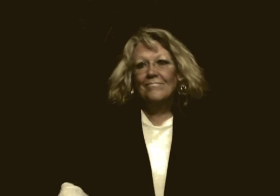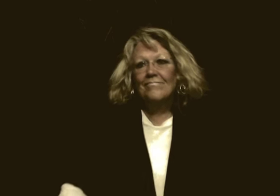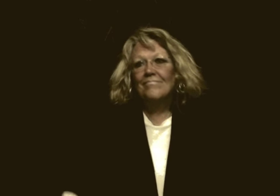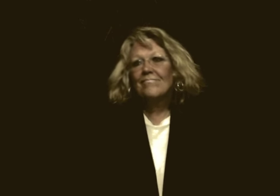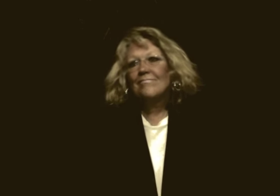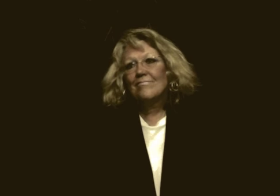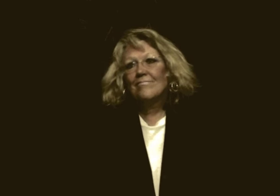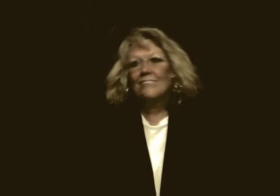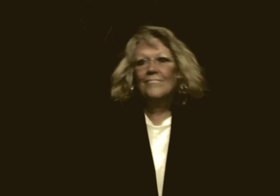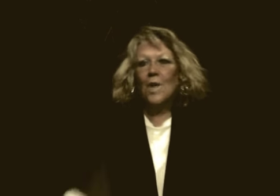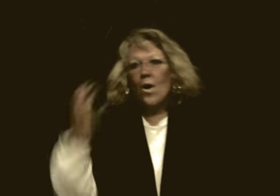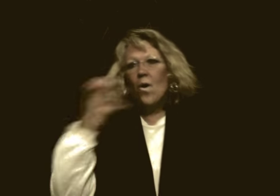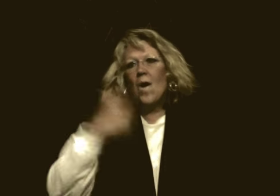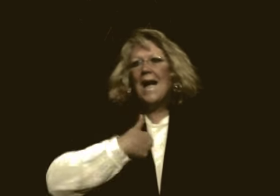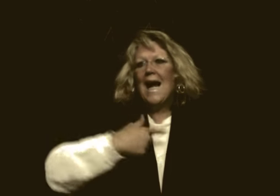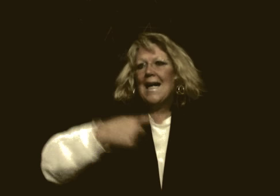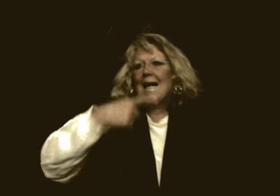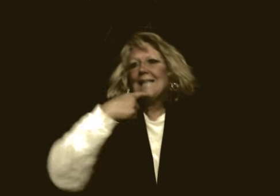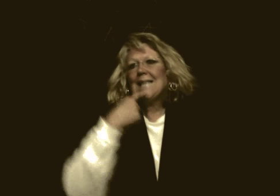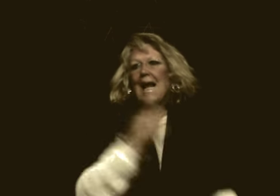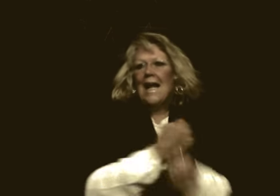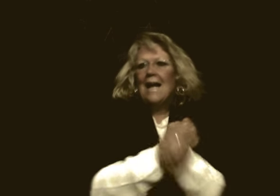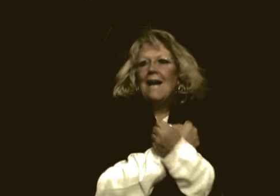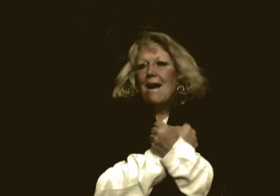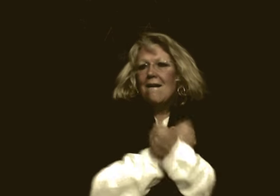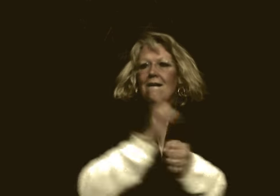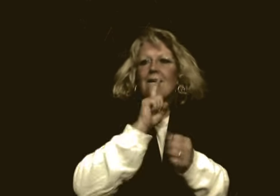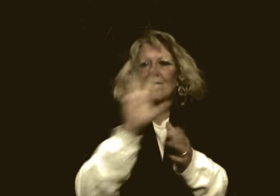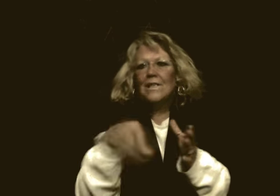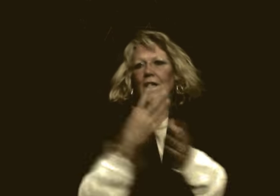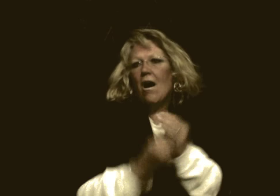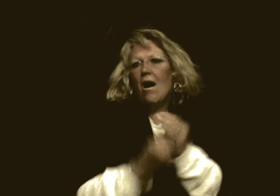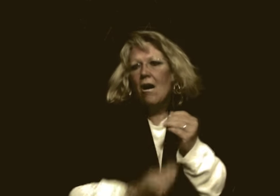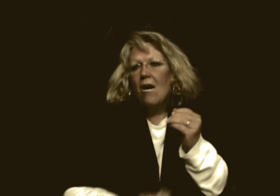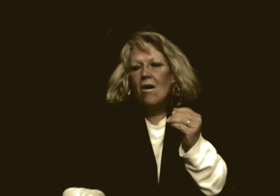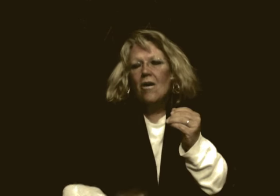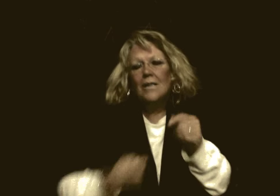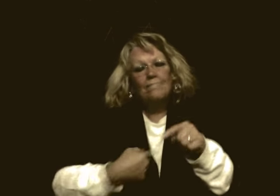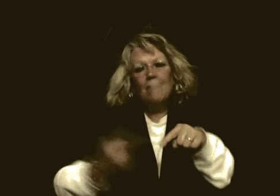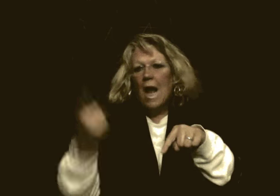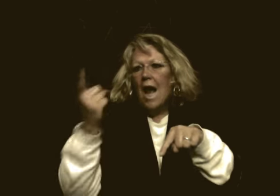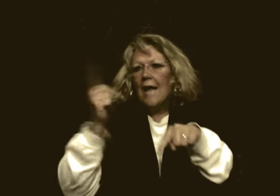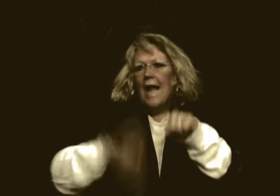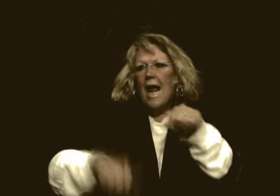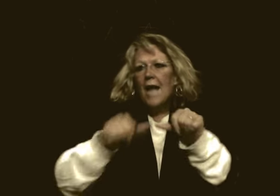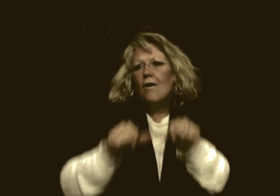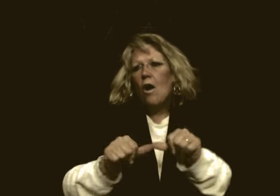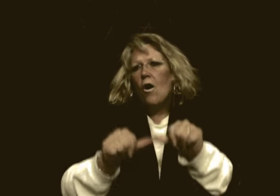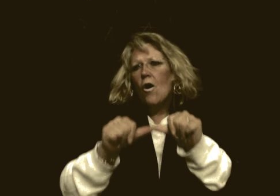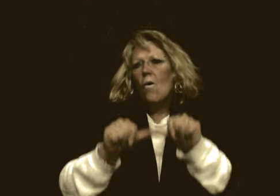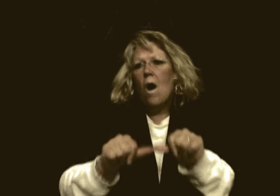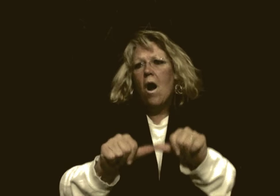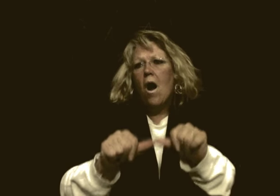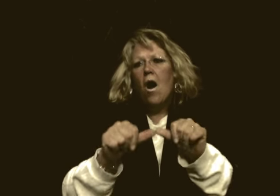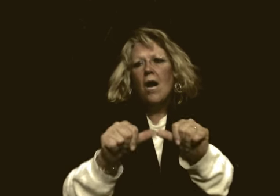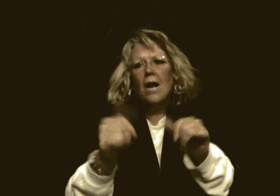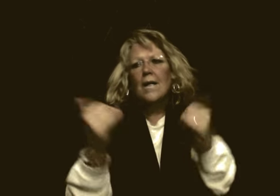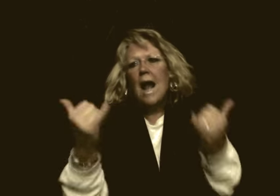Oh, I swear the love is gone I can't go on, love